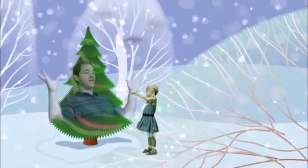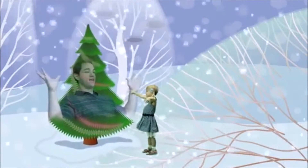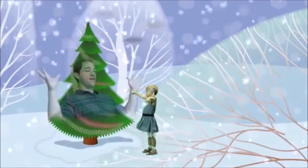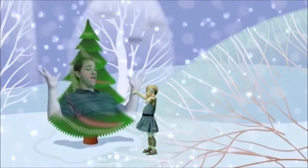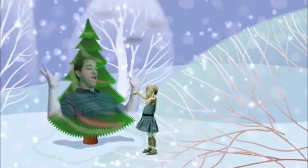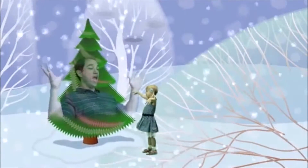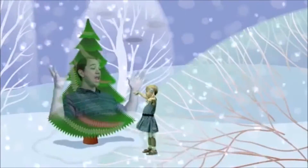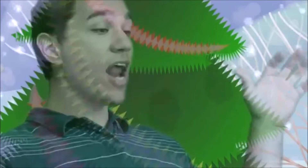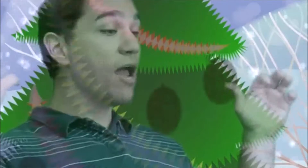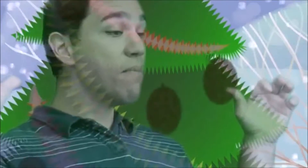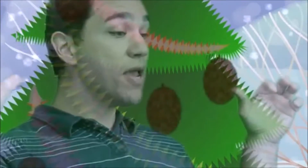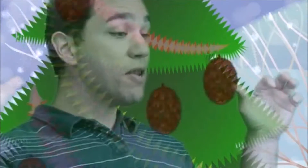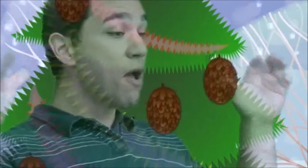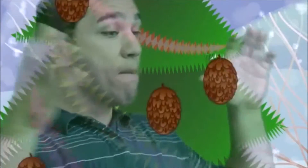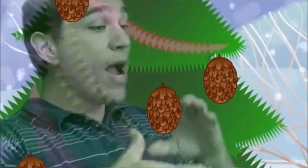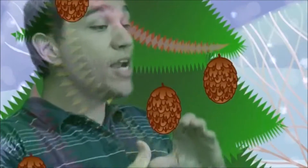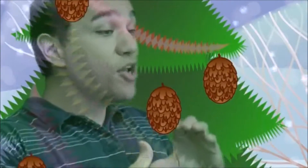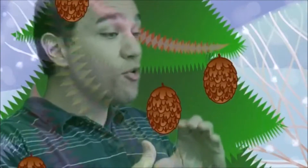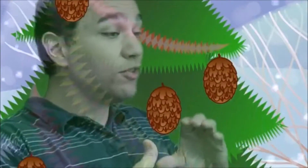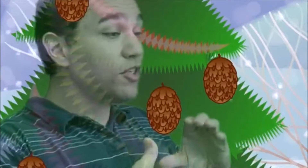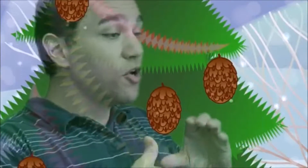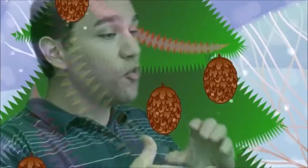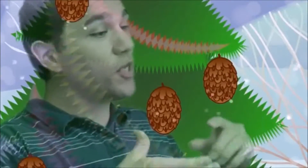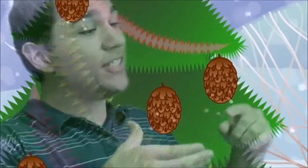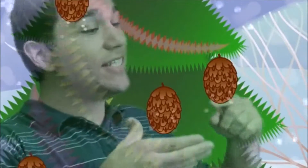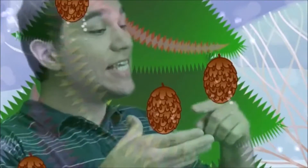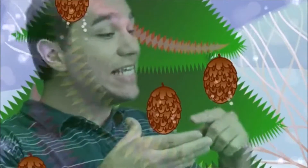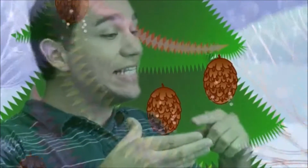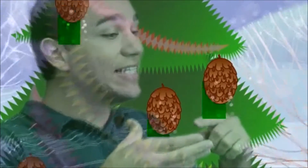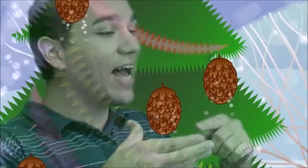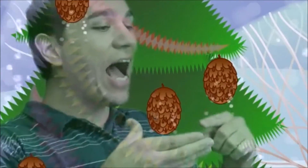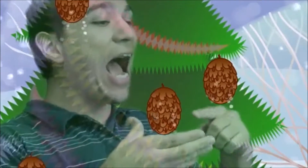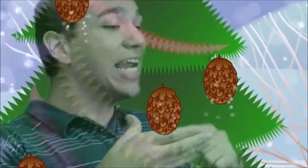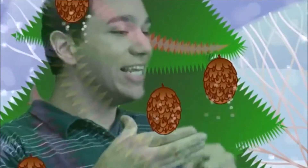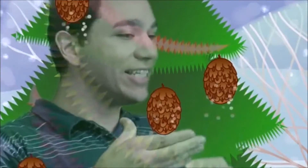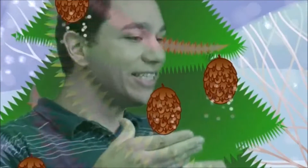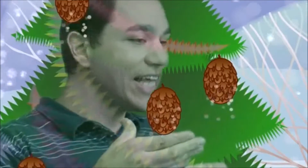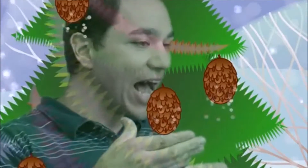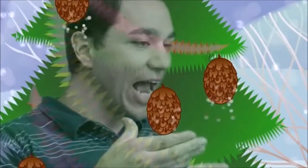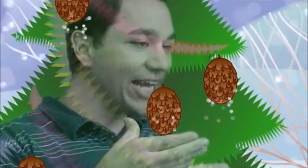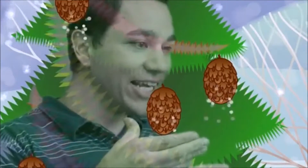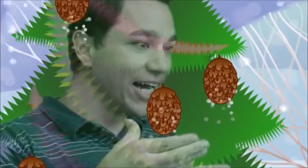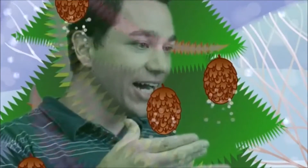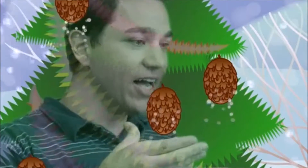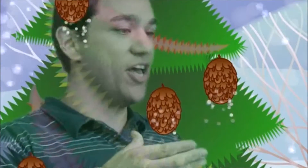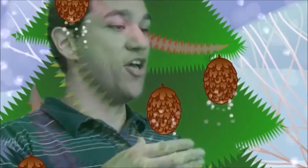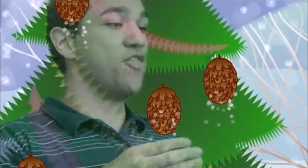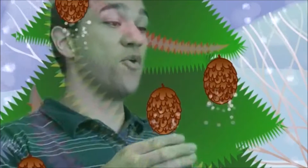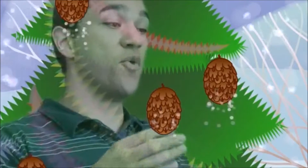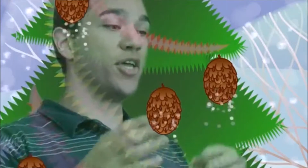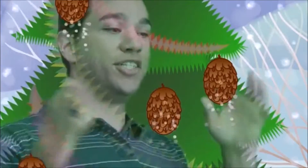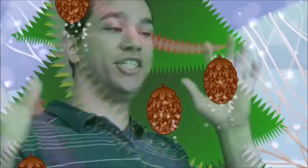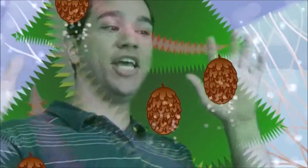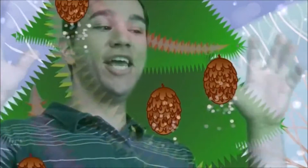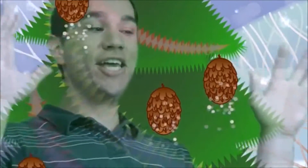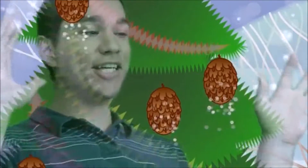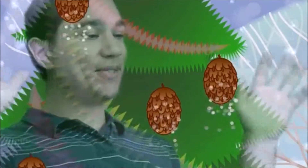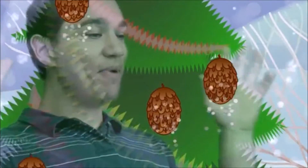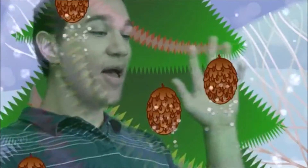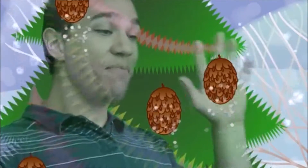and I made pine cones with seeds hiding inside the wind shakes my